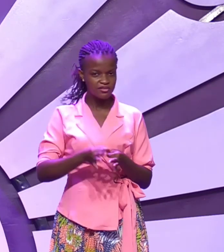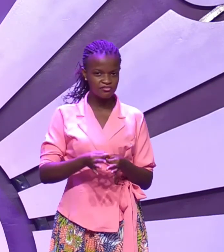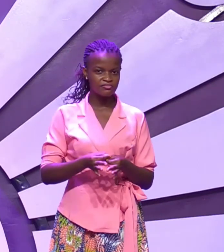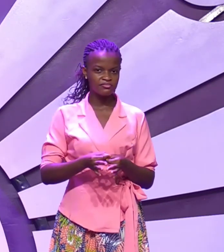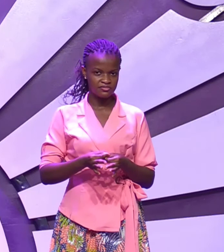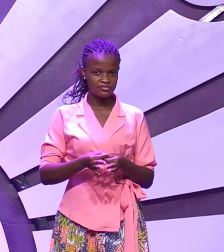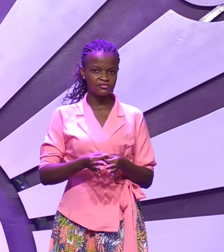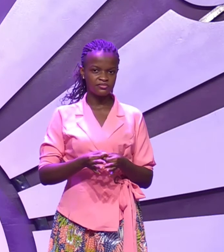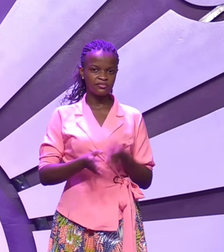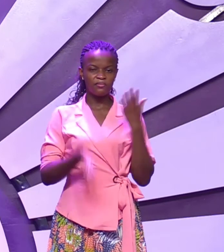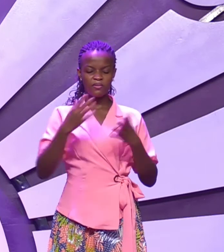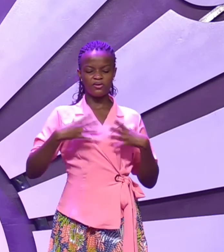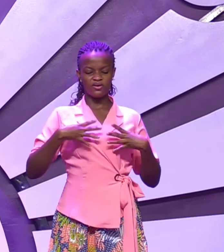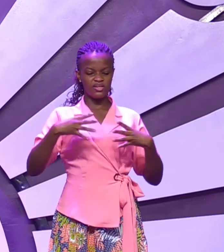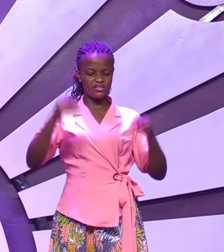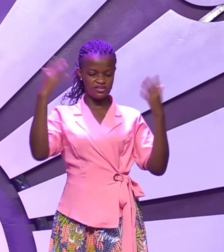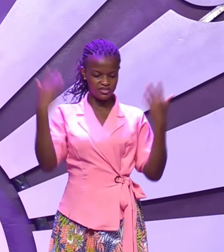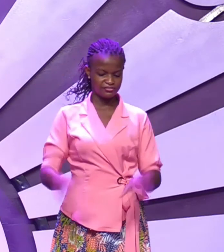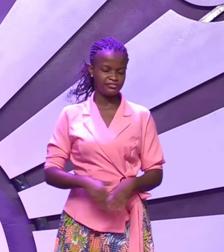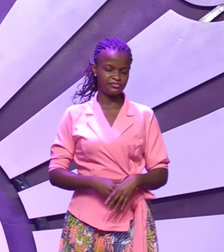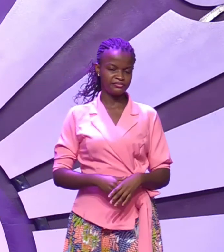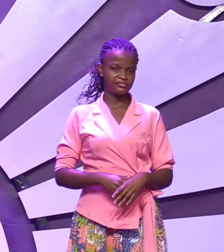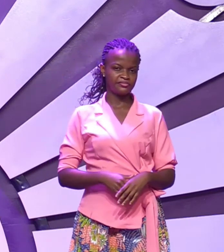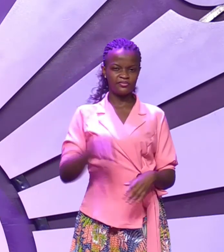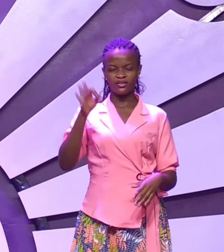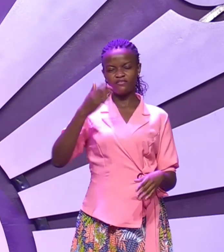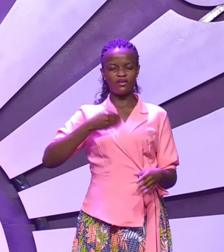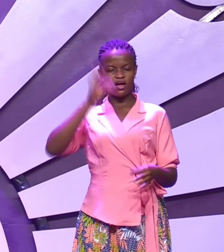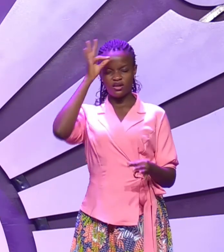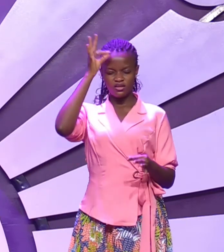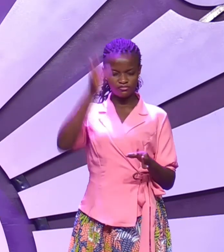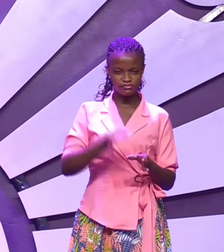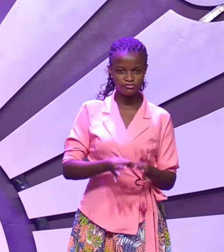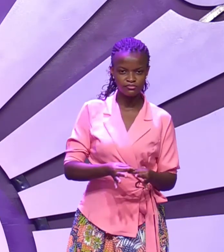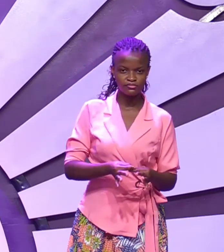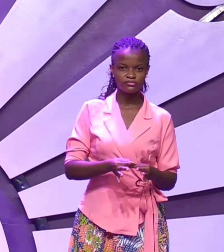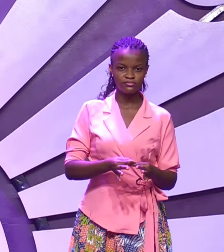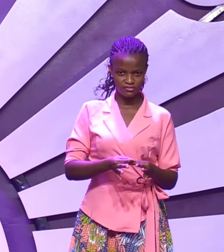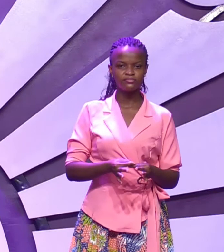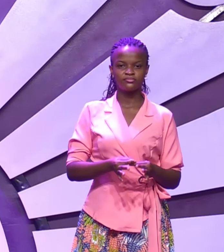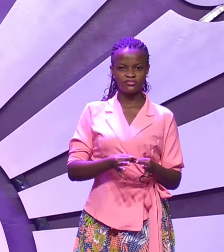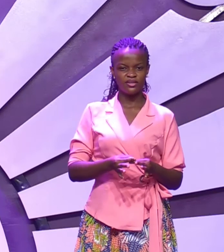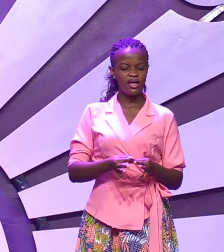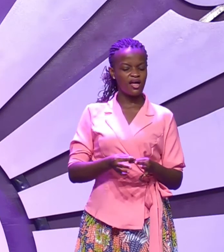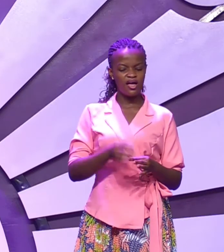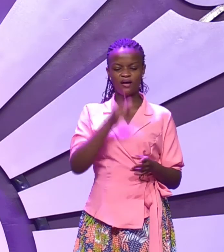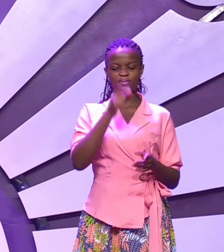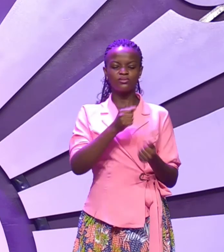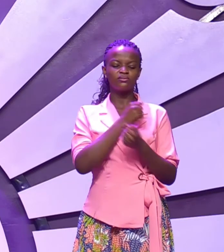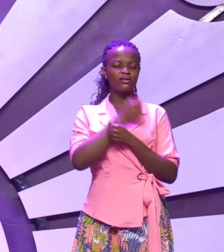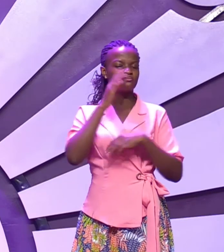would be healed by now if you had faith your love will not have died